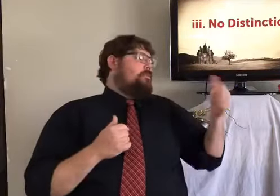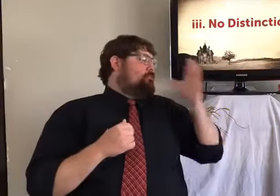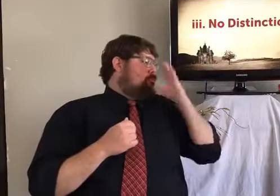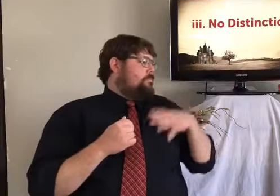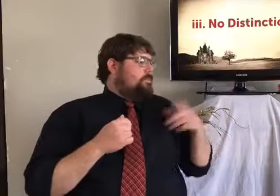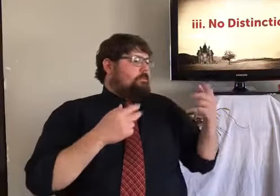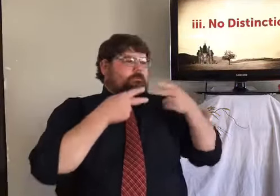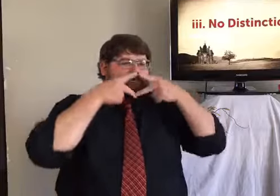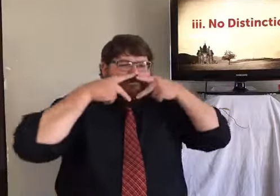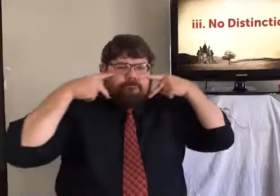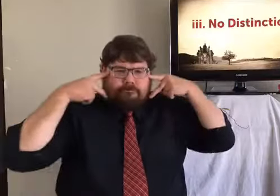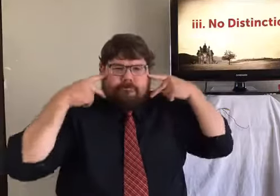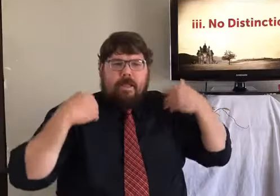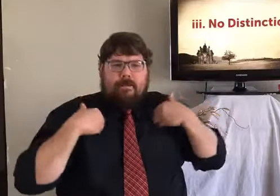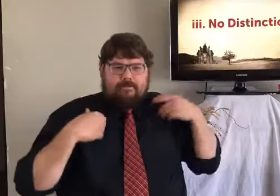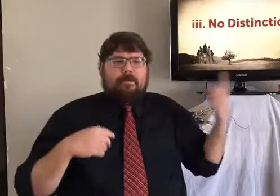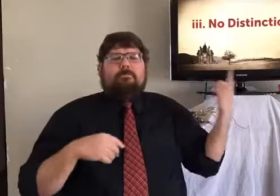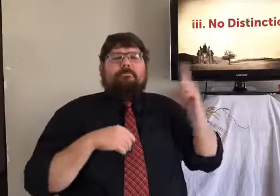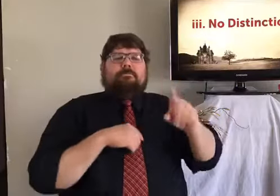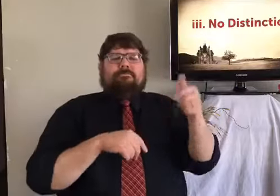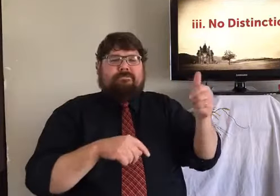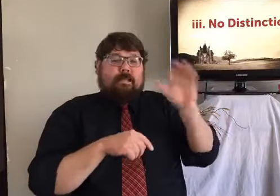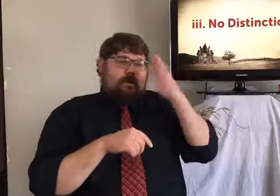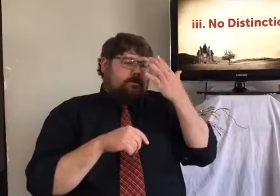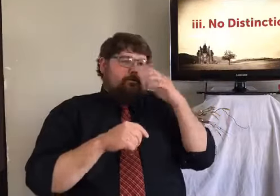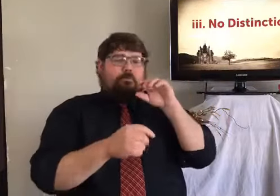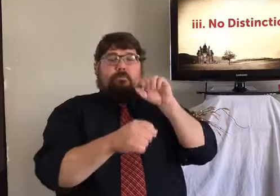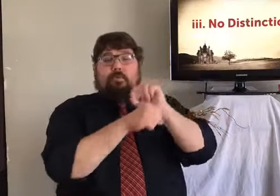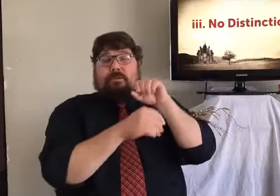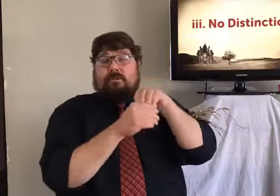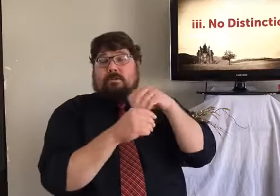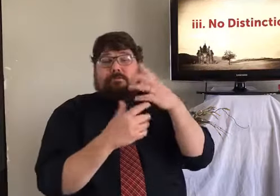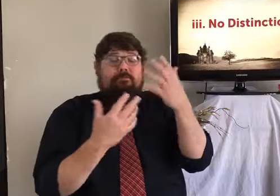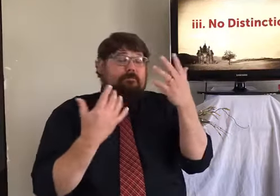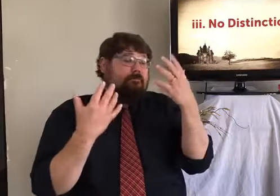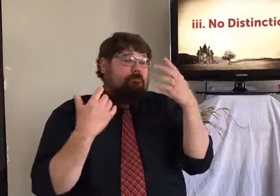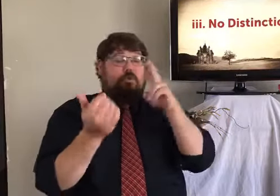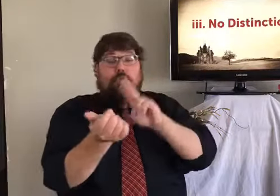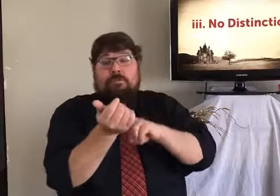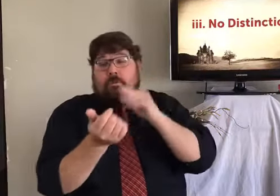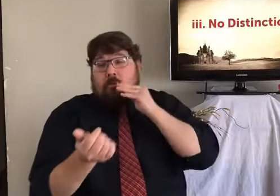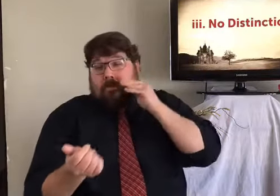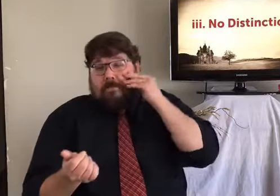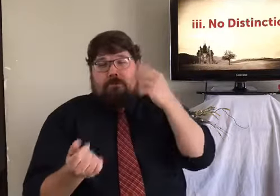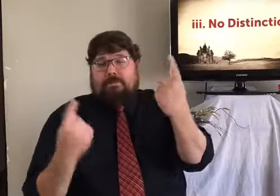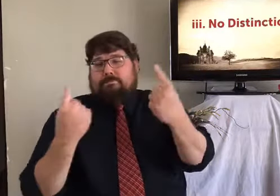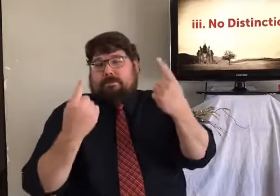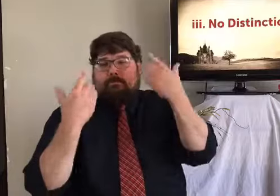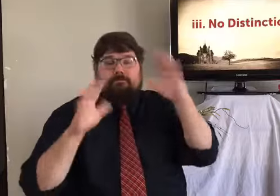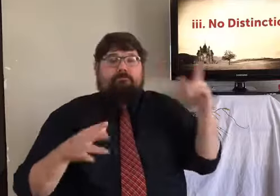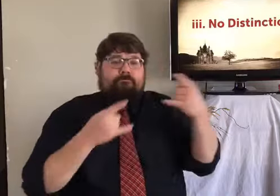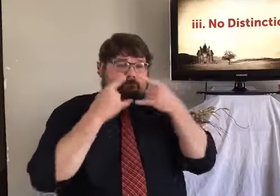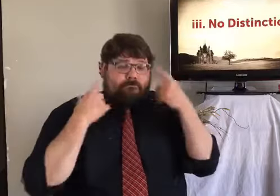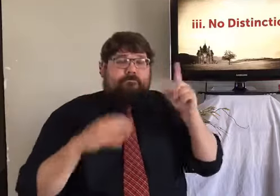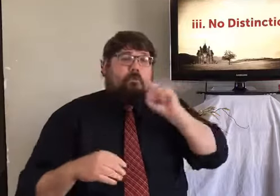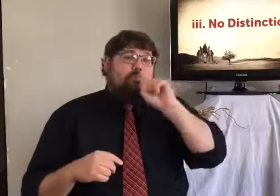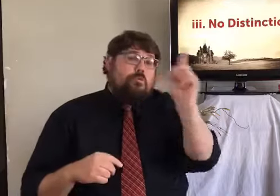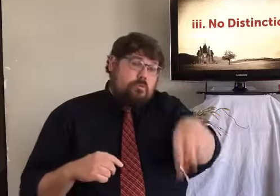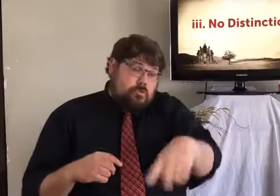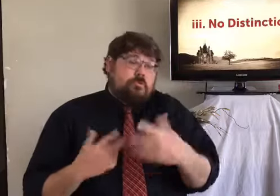thing. So I went outside and I was waiting. And I waited for a while. Someone else came in. She had a mask on. And, you know, she looked like she might have possibly been a health care